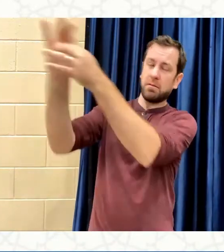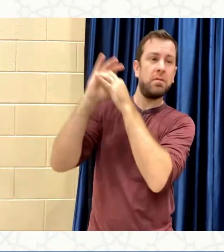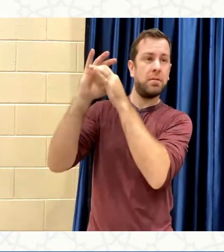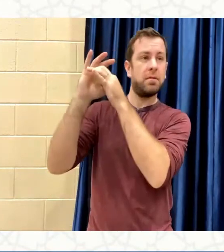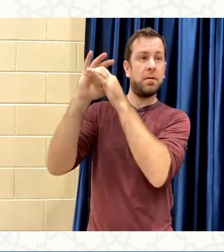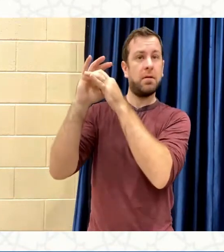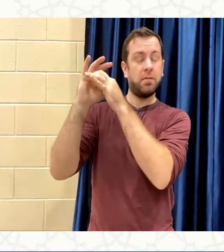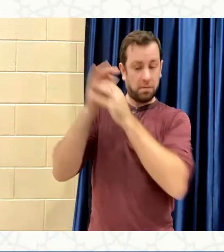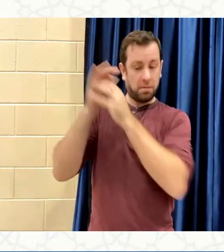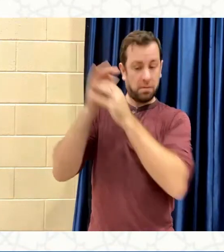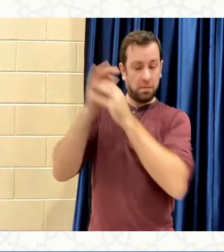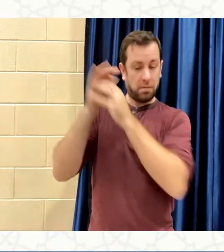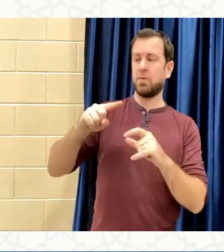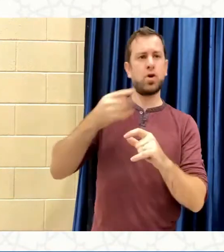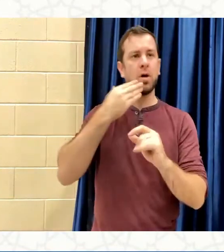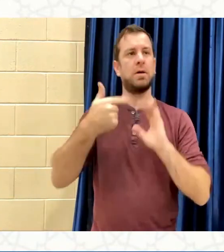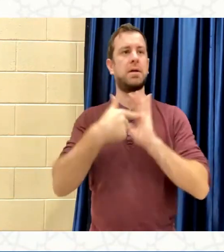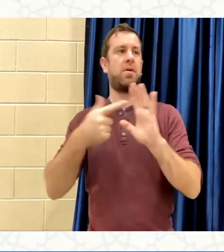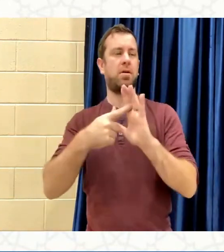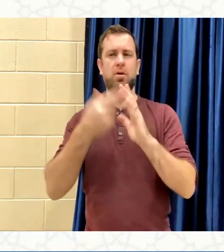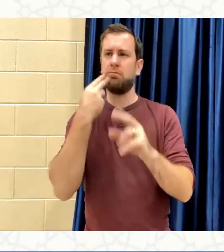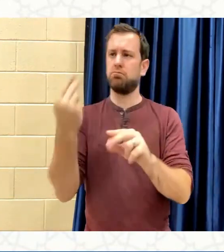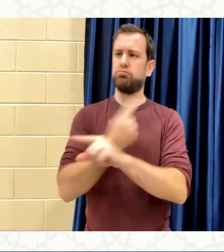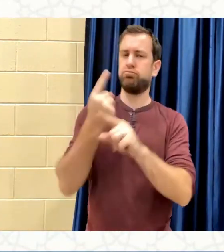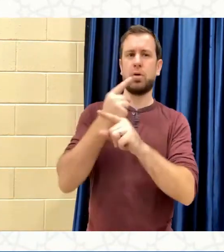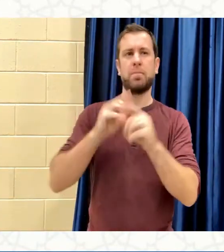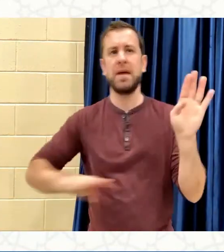were exemplary in their morals and conduct and behavior